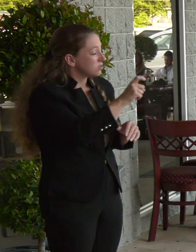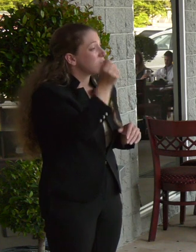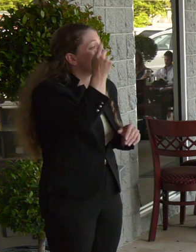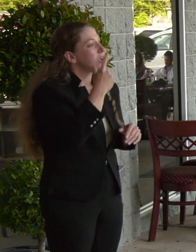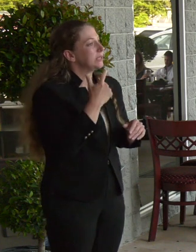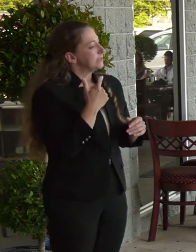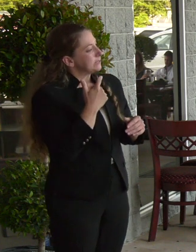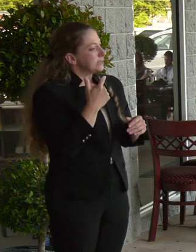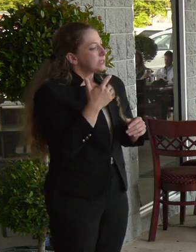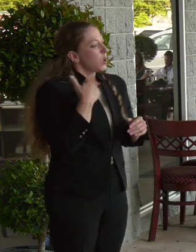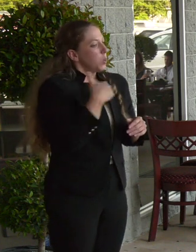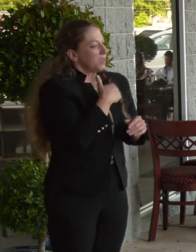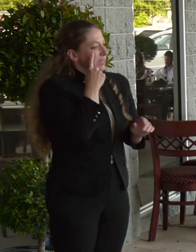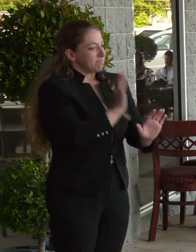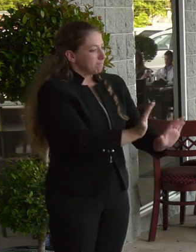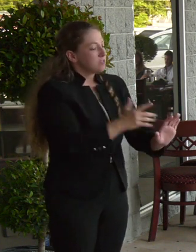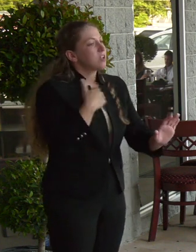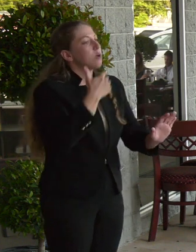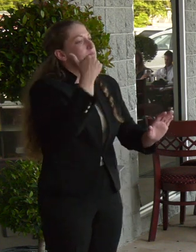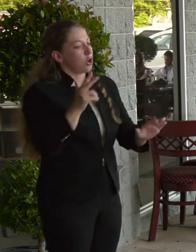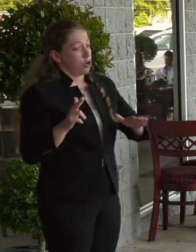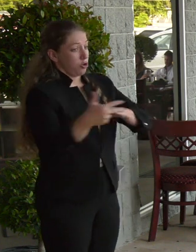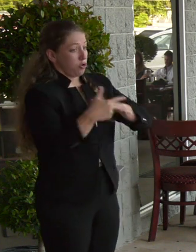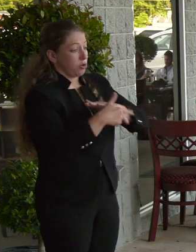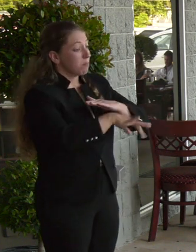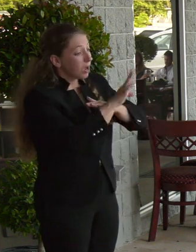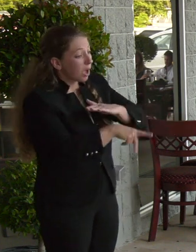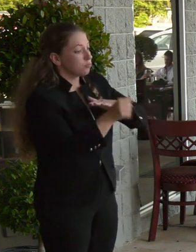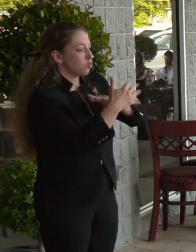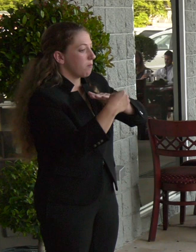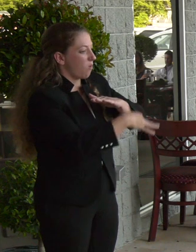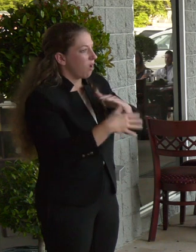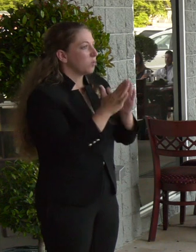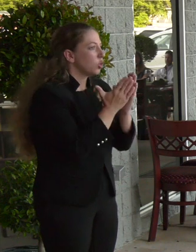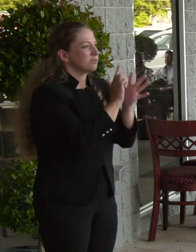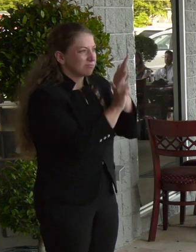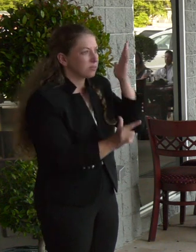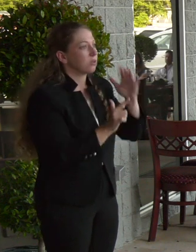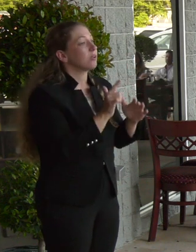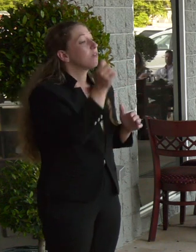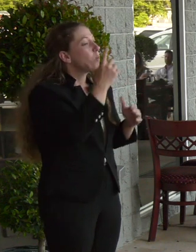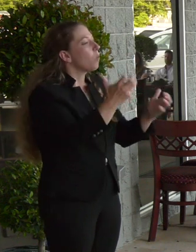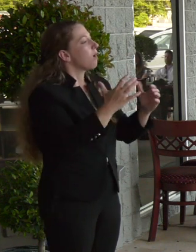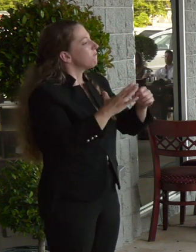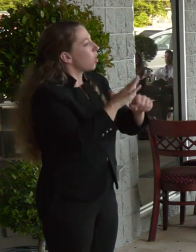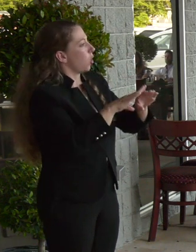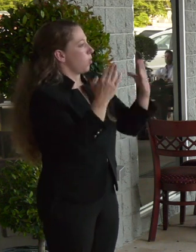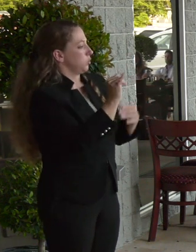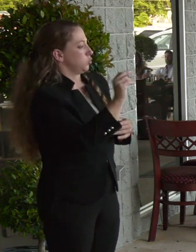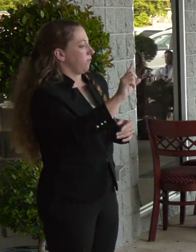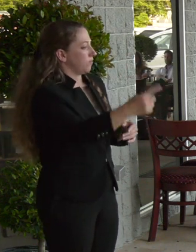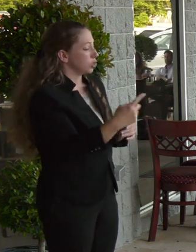options beginning May 27th, opening some locations with 50% capacity by June 1st. The library will be announcing those